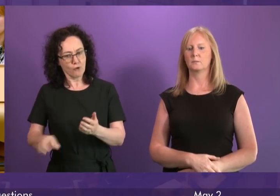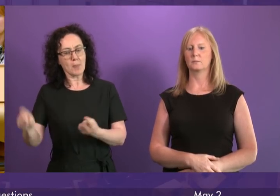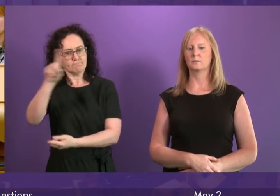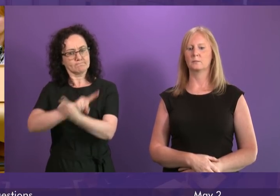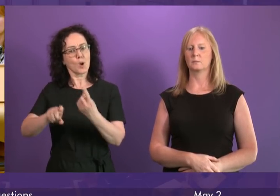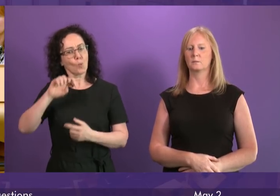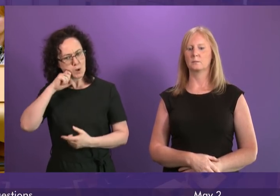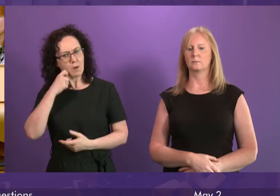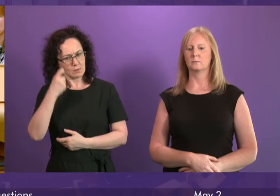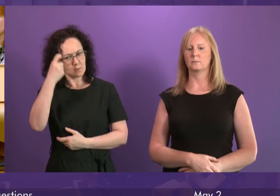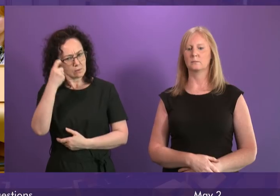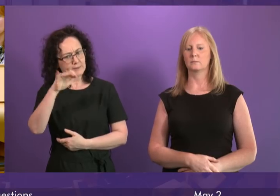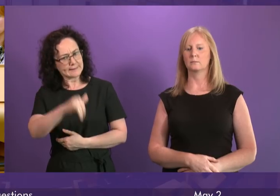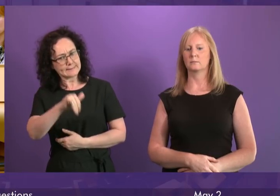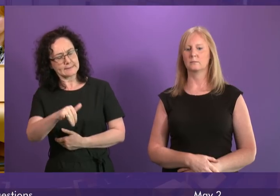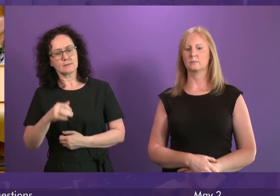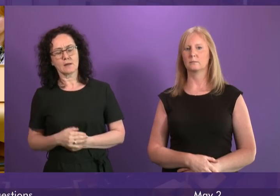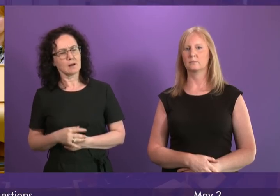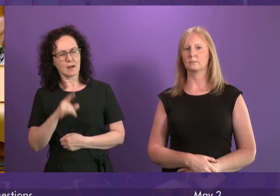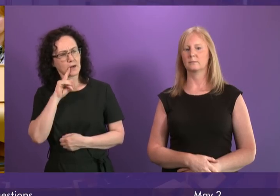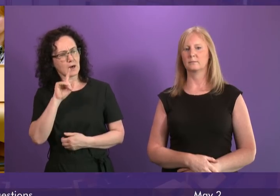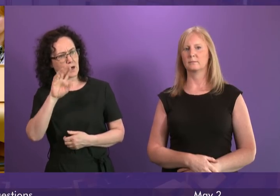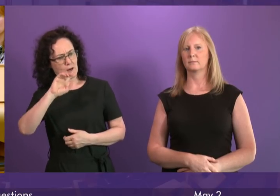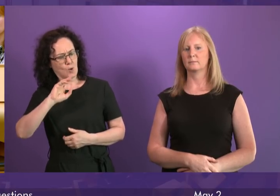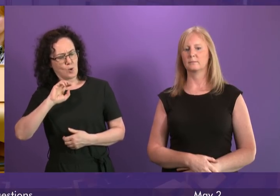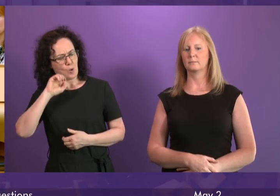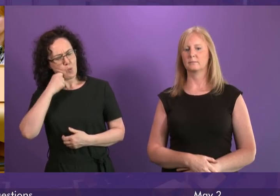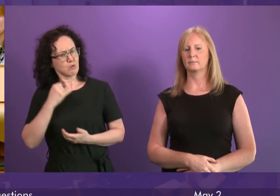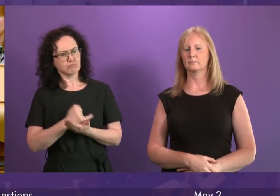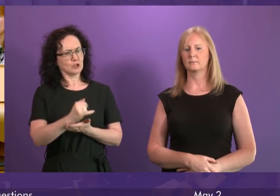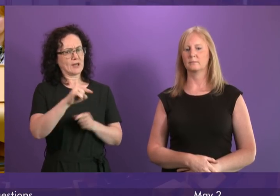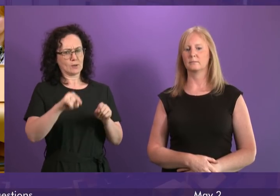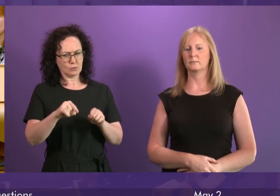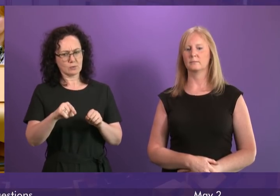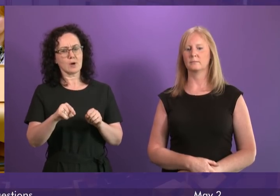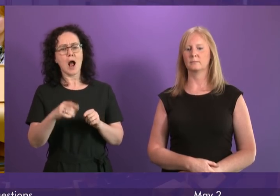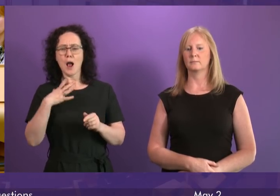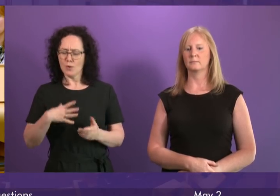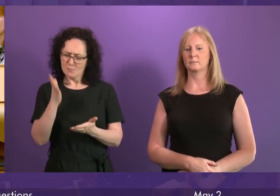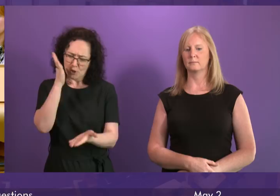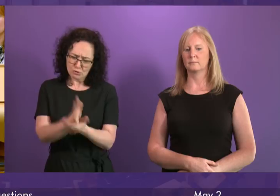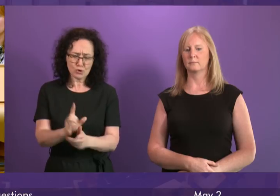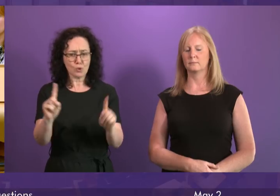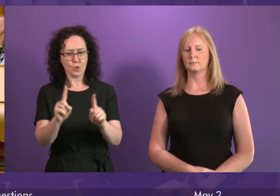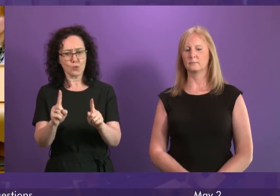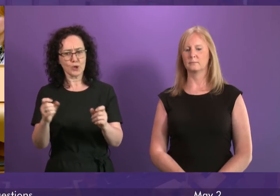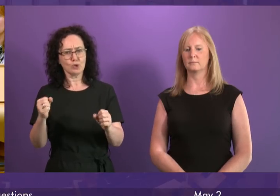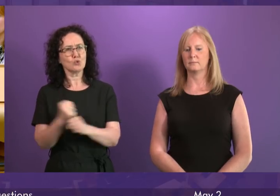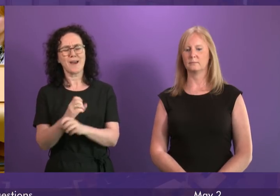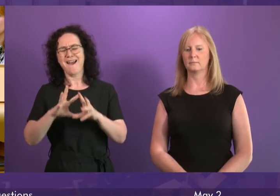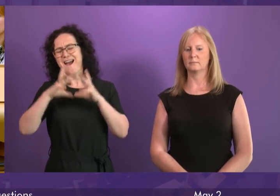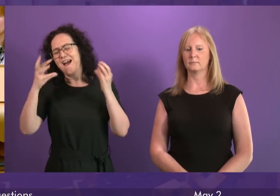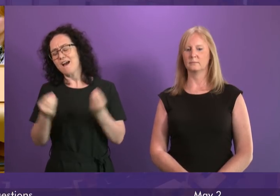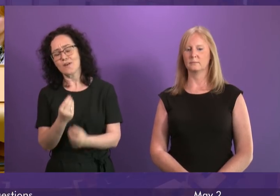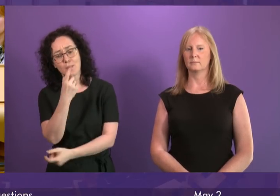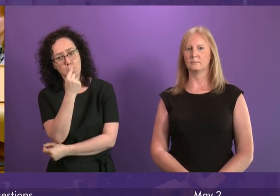consider that. And I would certainly not be opposed to that kind of initiative. I want to make sure we are doing everything possible to capture the maximum